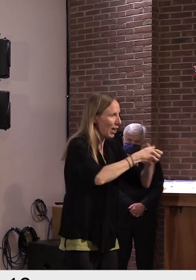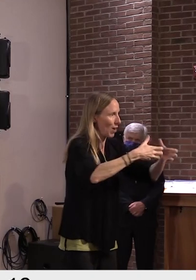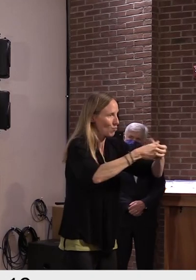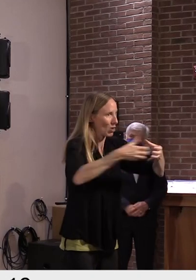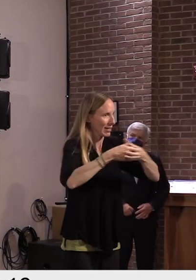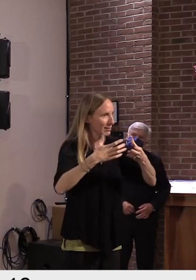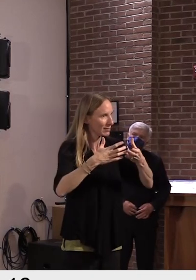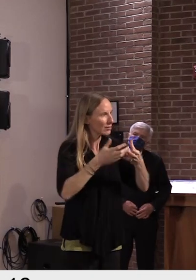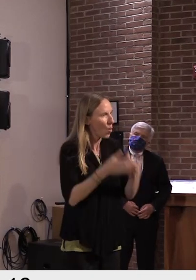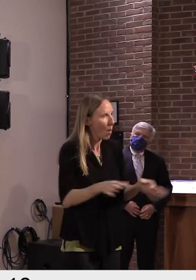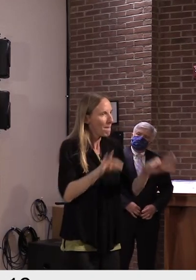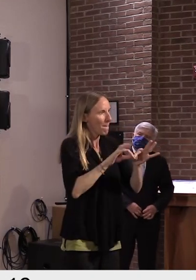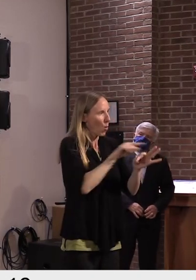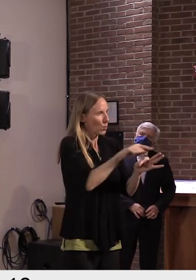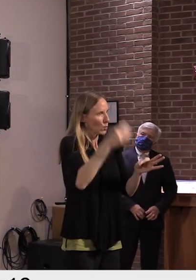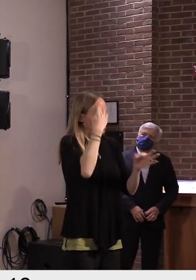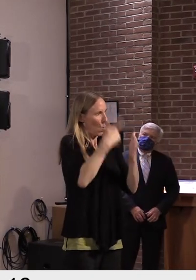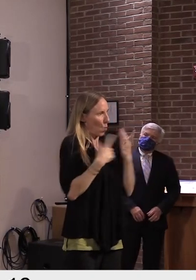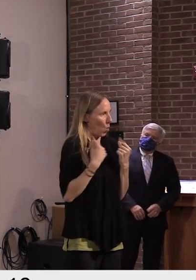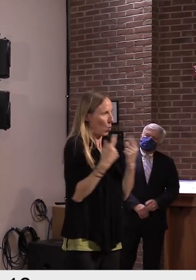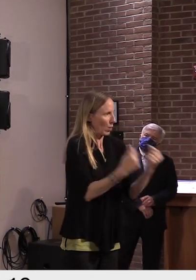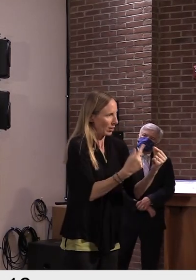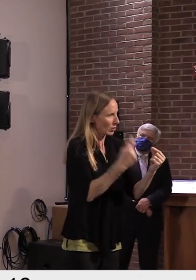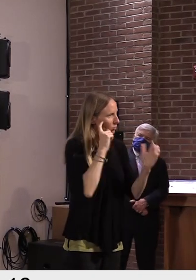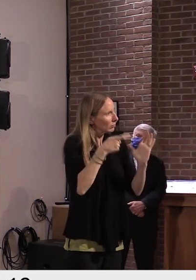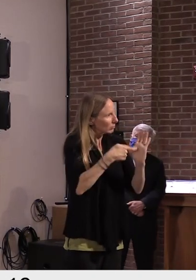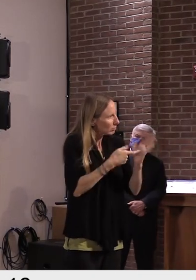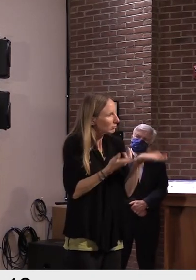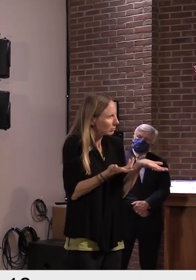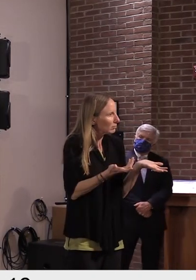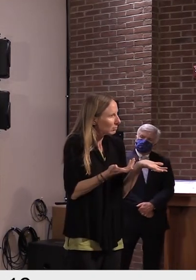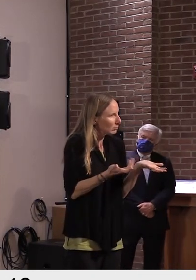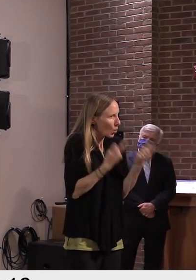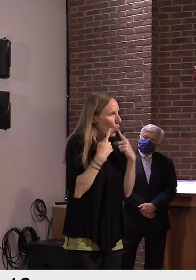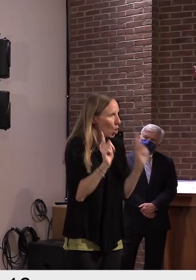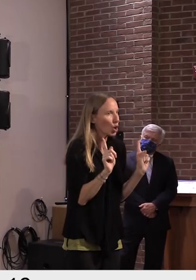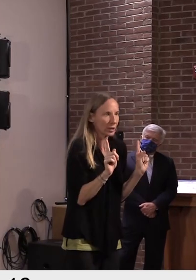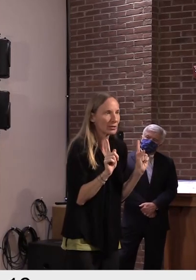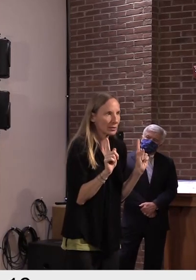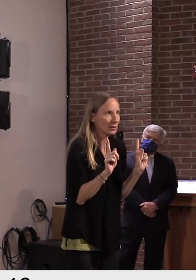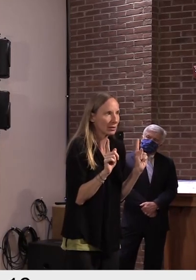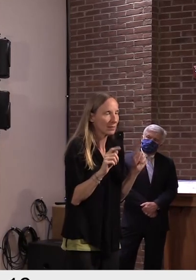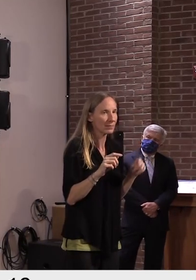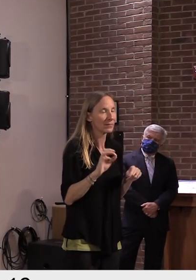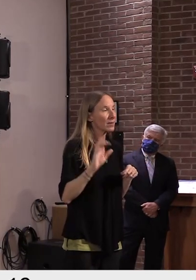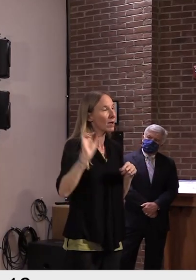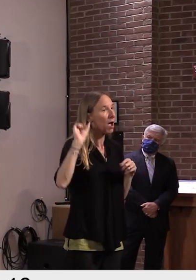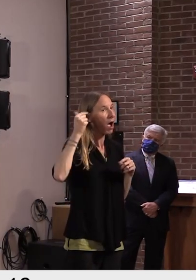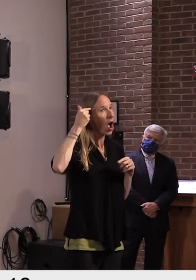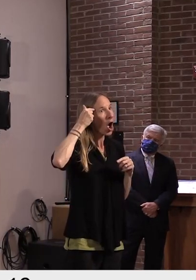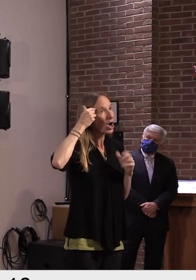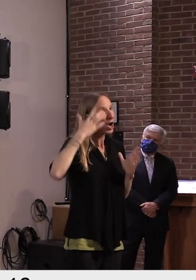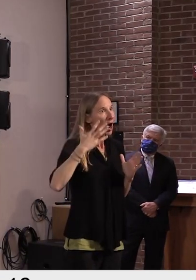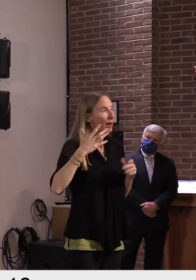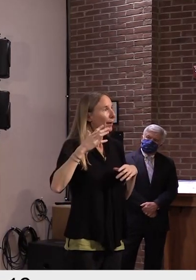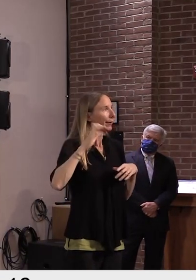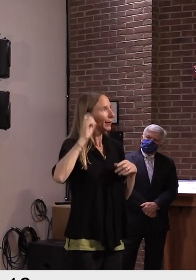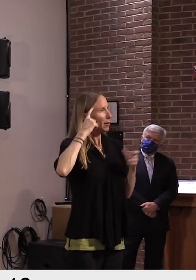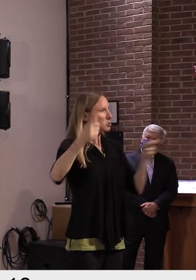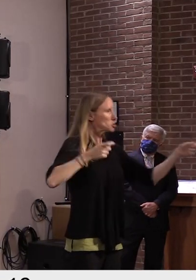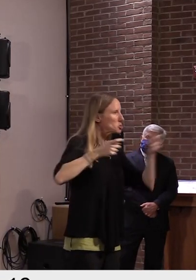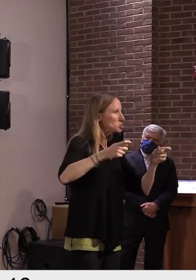to make note of this broad-based and successful response. It's not that it's government coming in to fix everything.